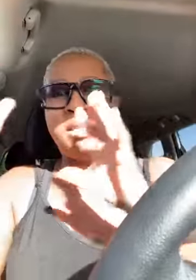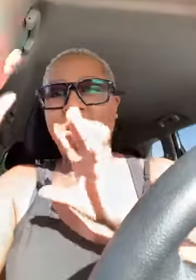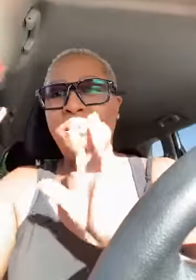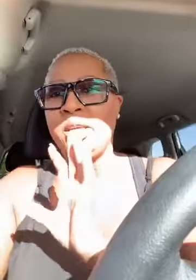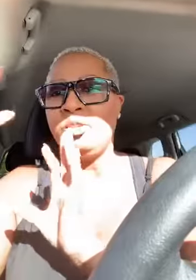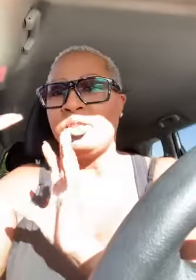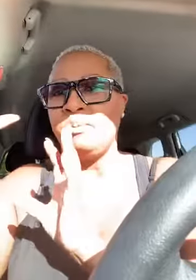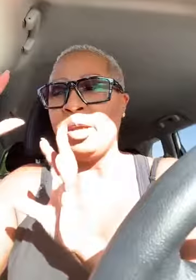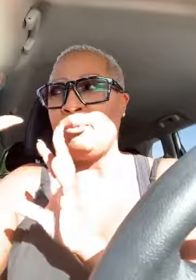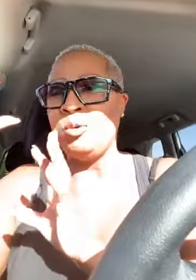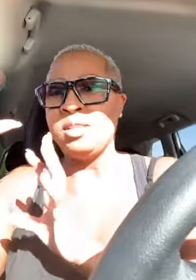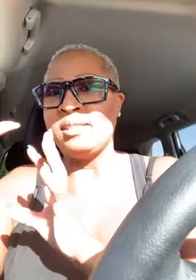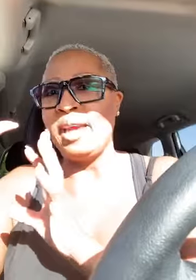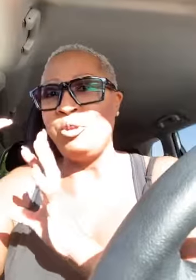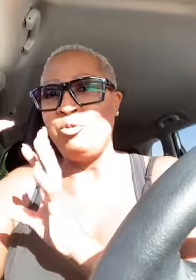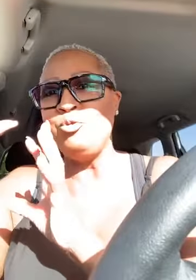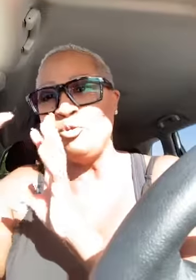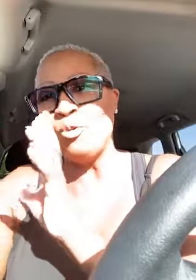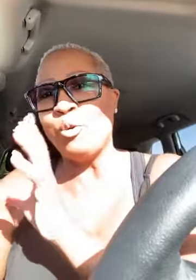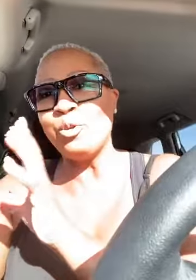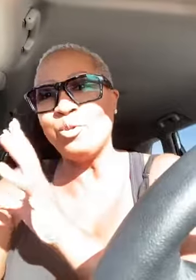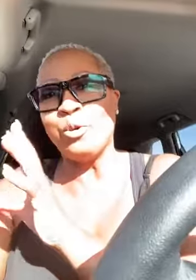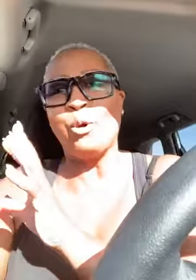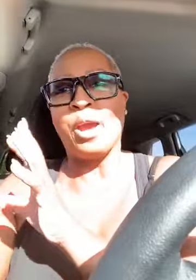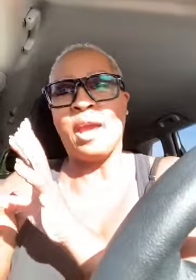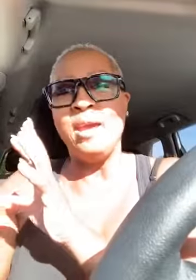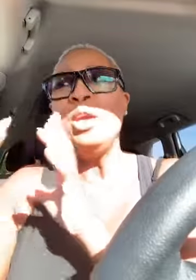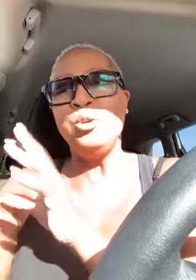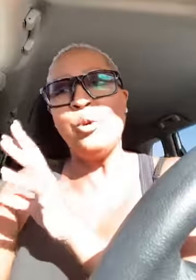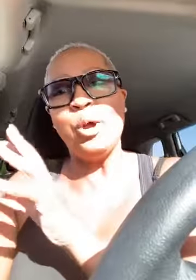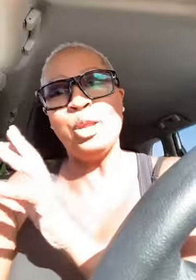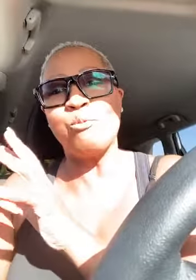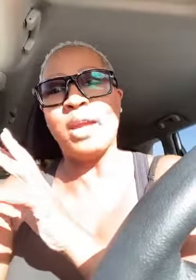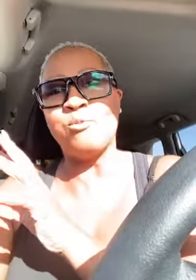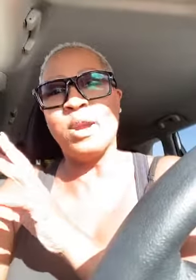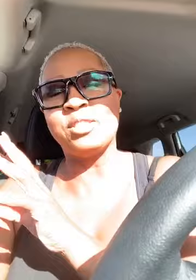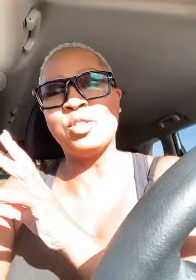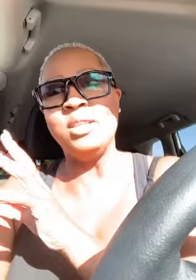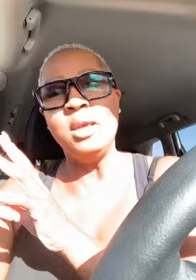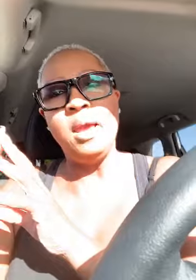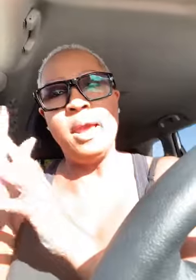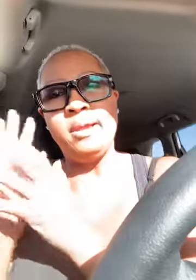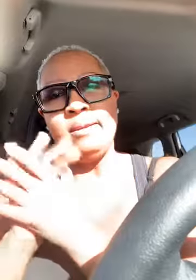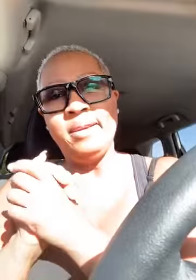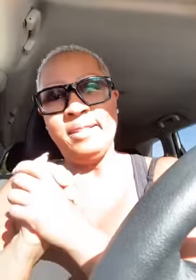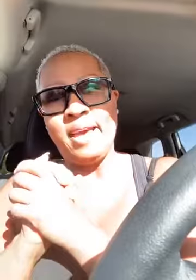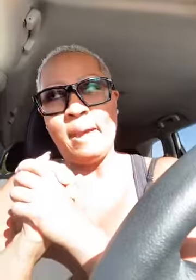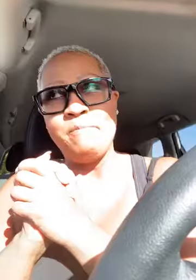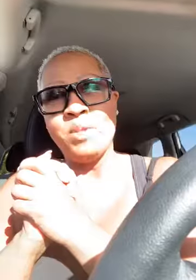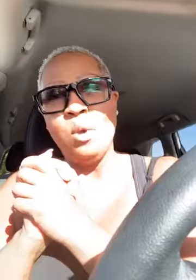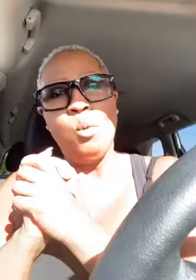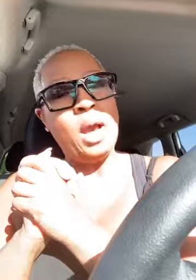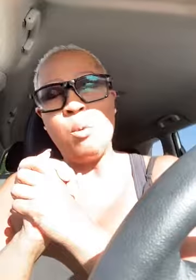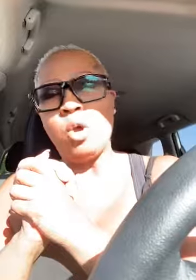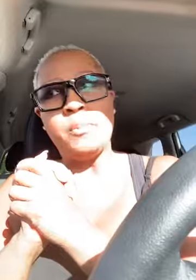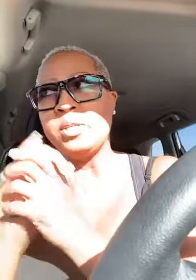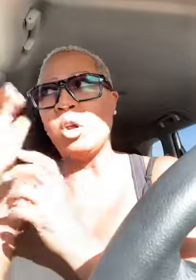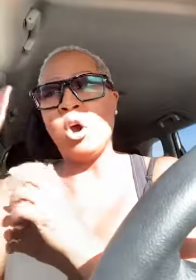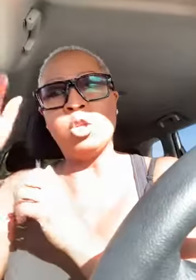says let me give you something to help you understand you you're doing you're doing okay you're going in the right direction and he did that when i woke up and saw all